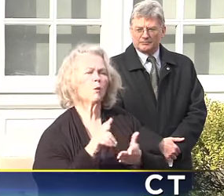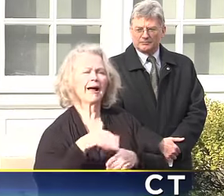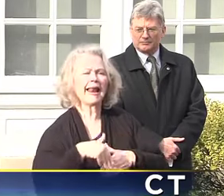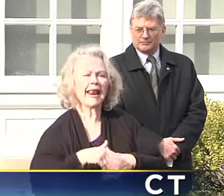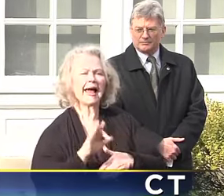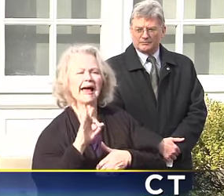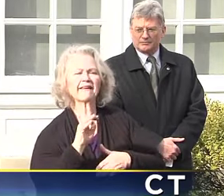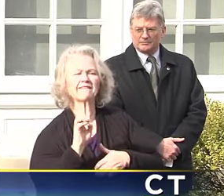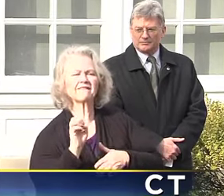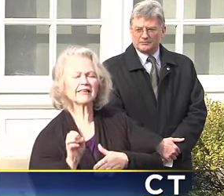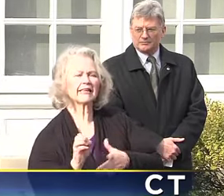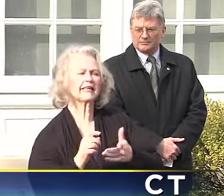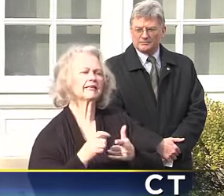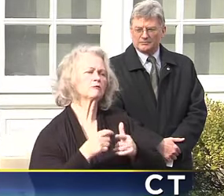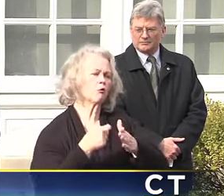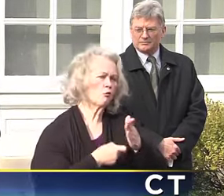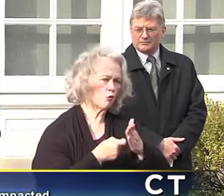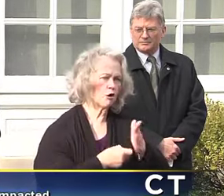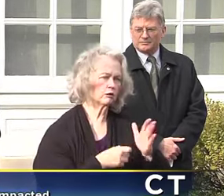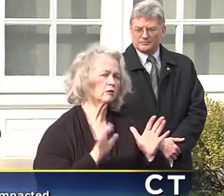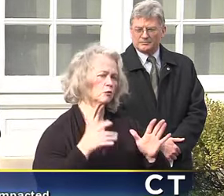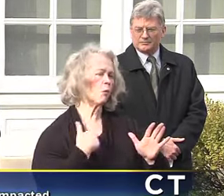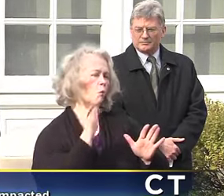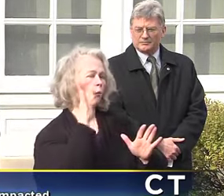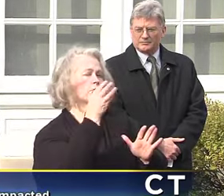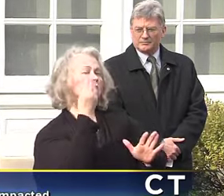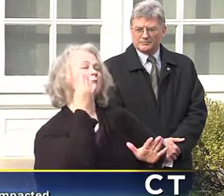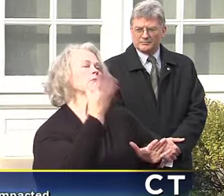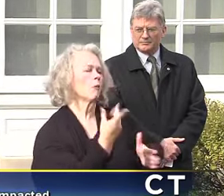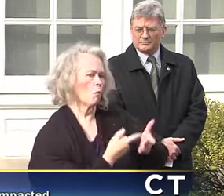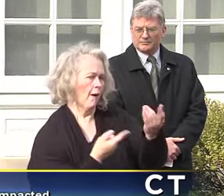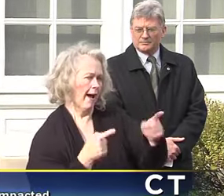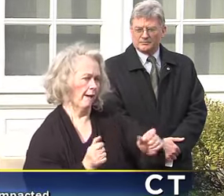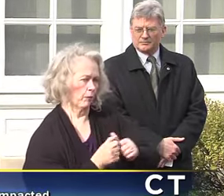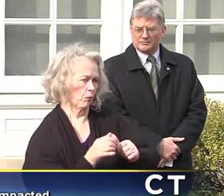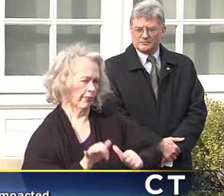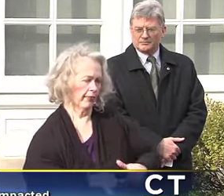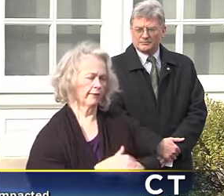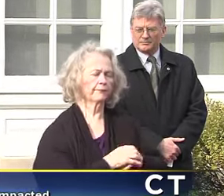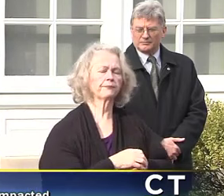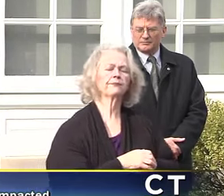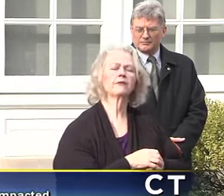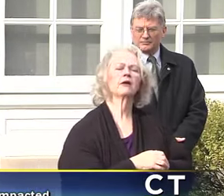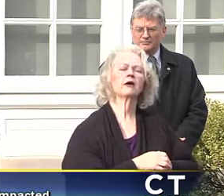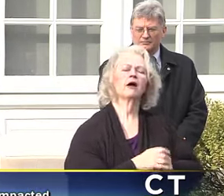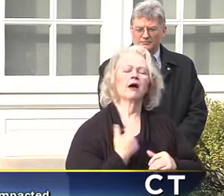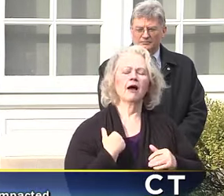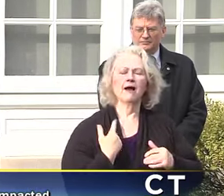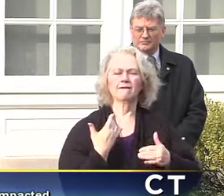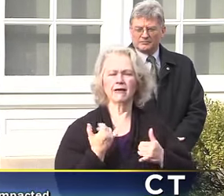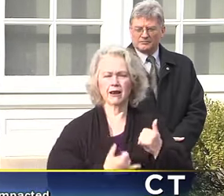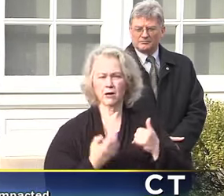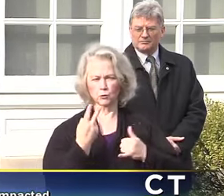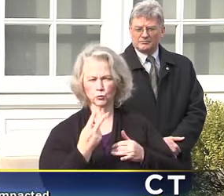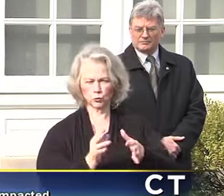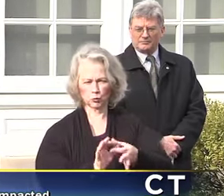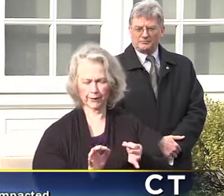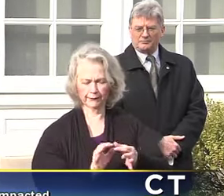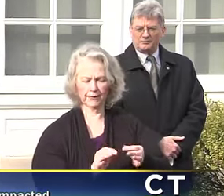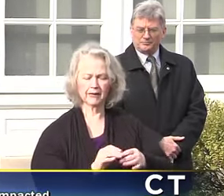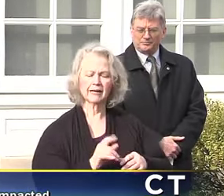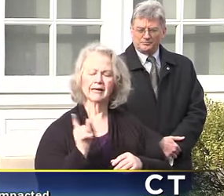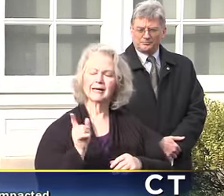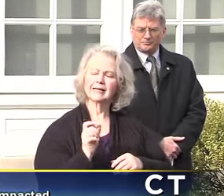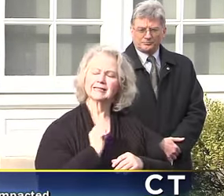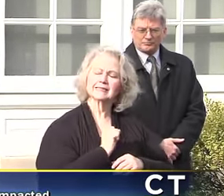late on some of the utility bills. So stay tuned for more on that. In closing, I want to make two other comments. As the governor mentioned, Secretary